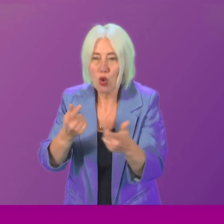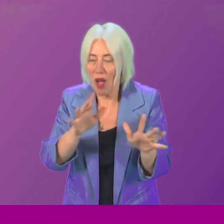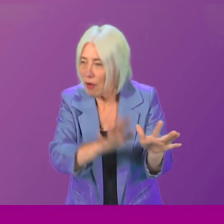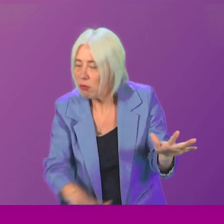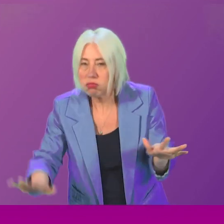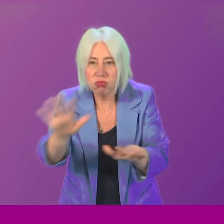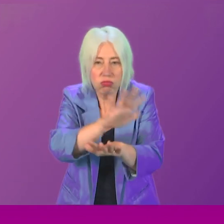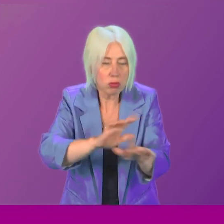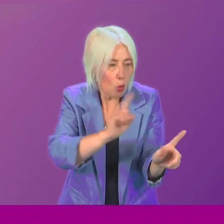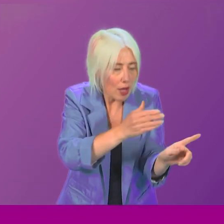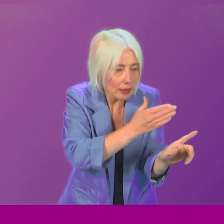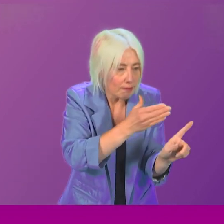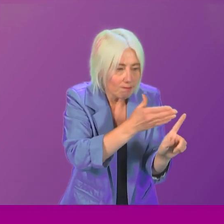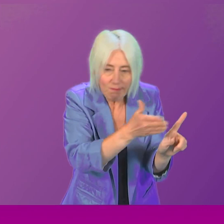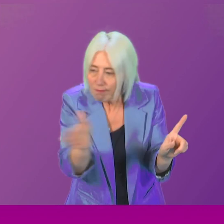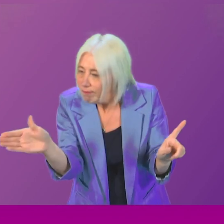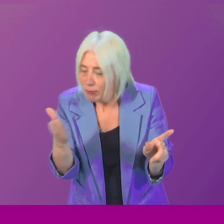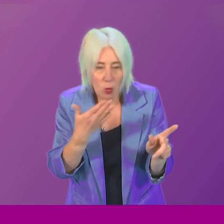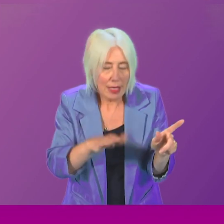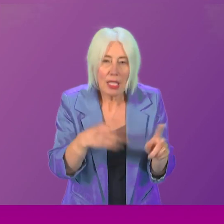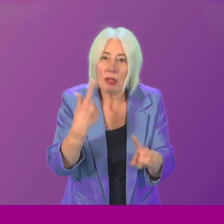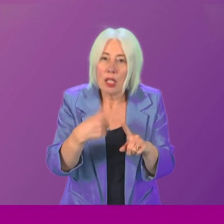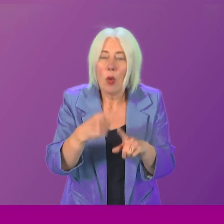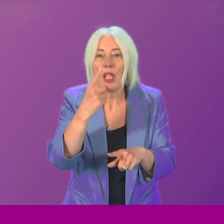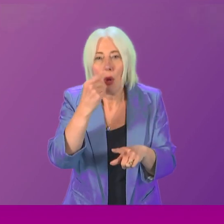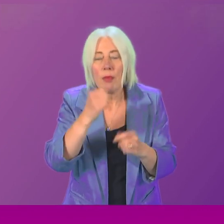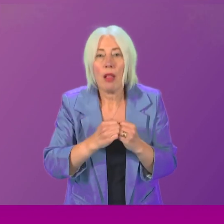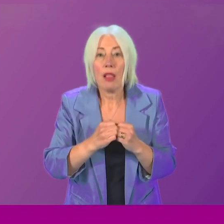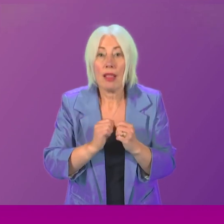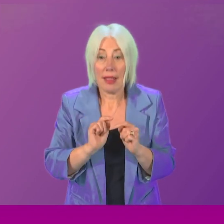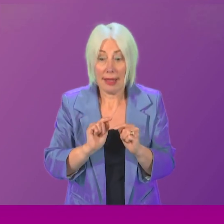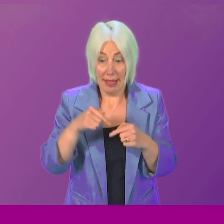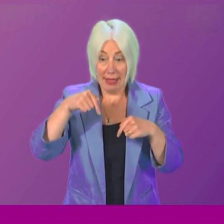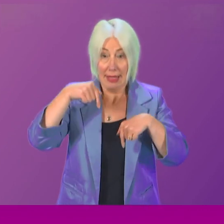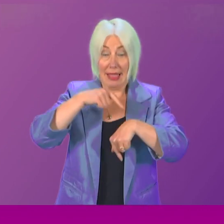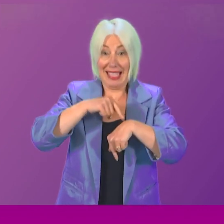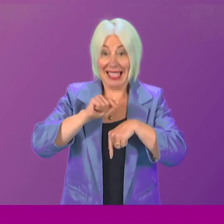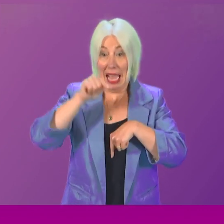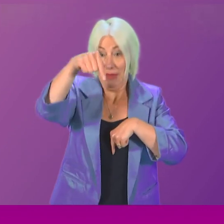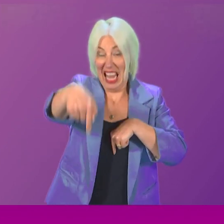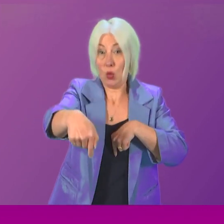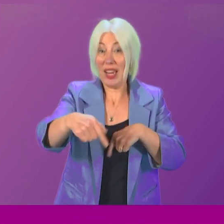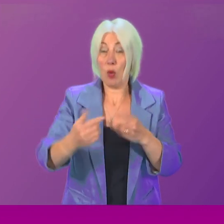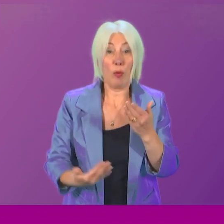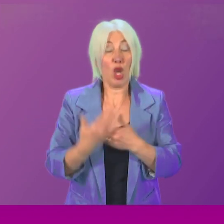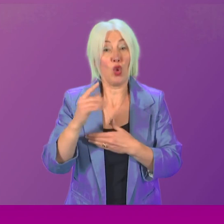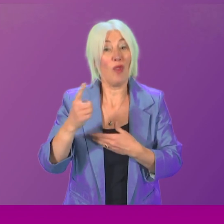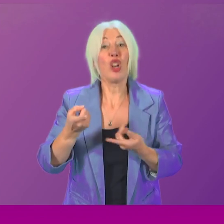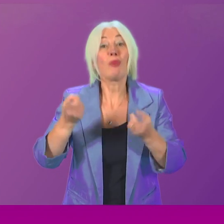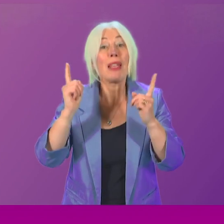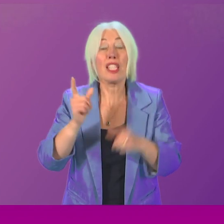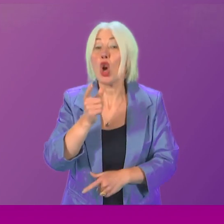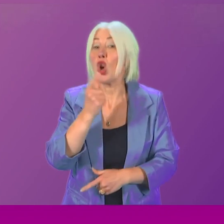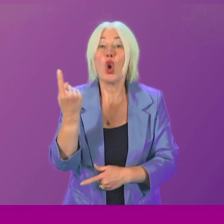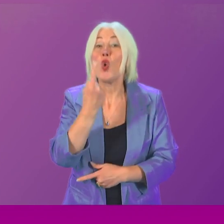that are necessary as quickly as possible. As everyone knows, this time next week there will be a new First Minister here and whoever that